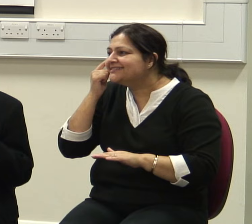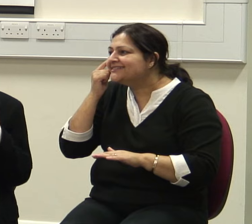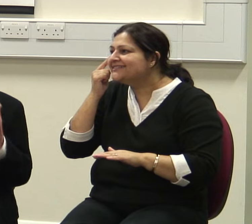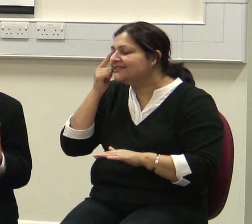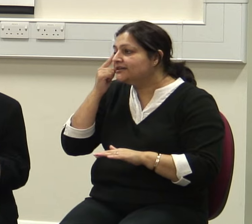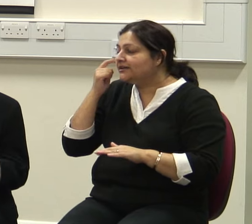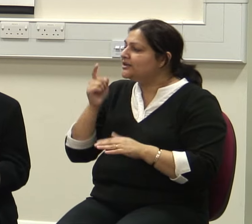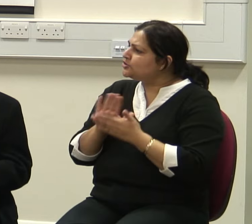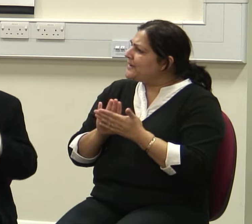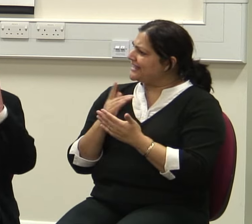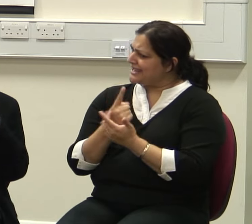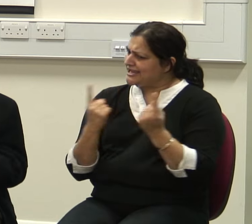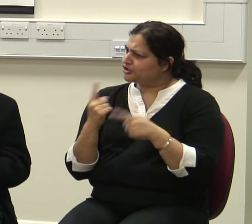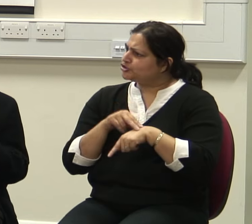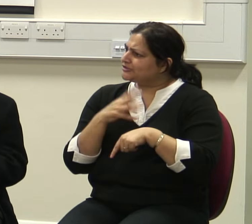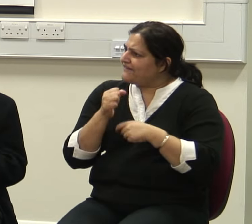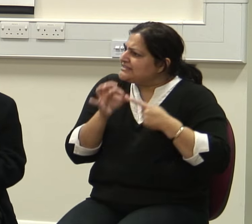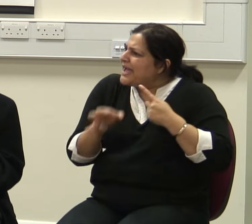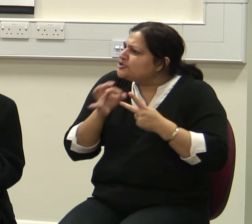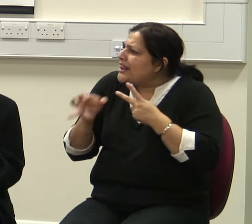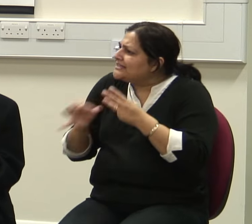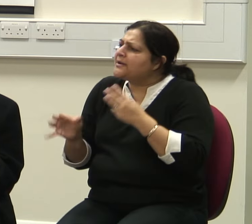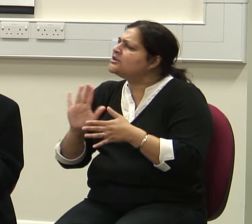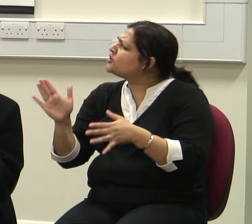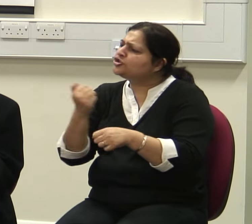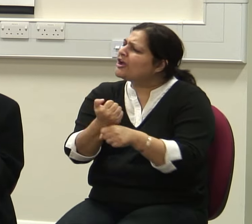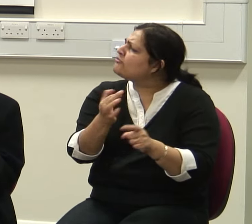practitioner's job because he cannot do it properly.